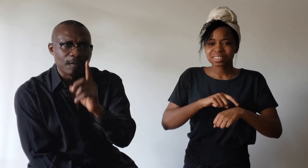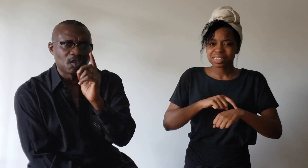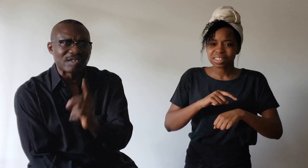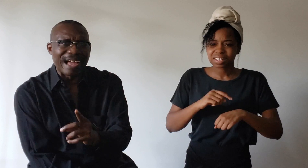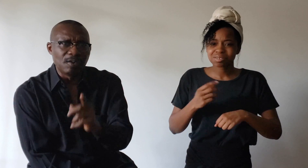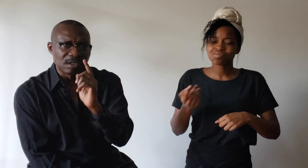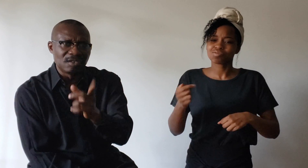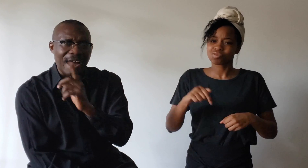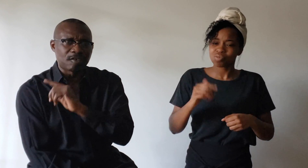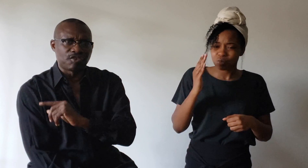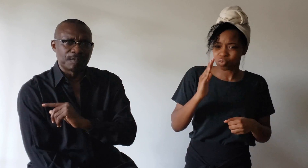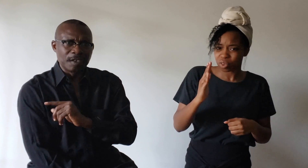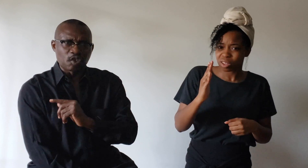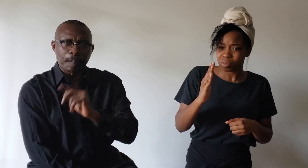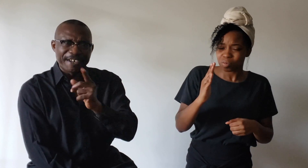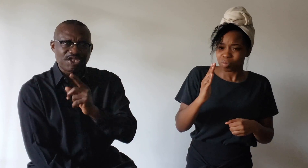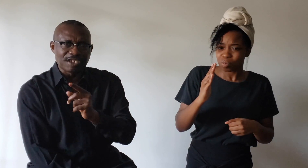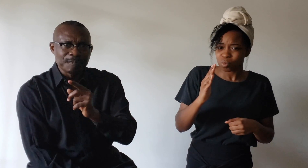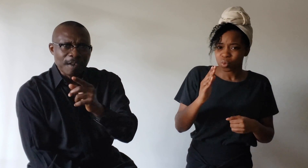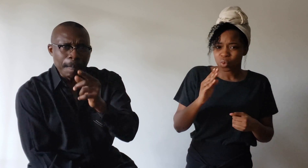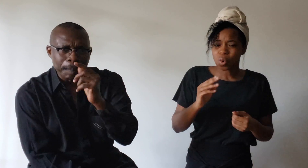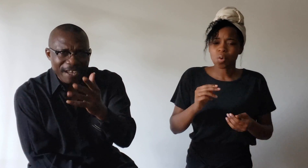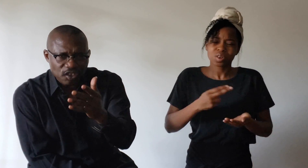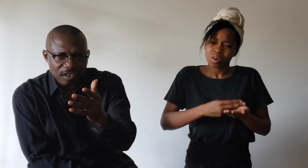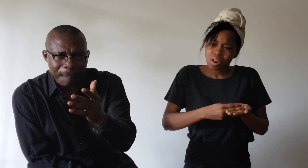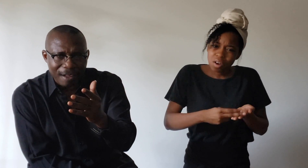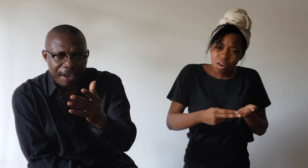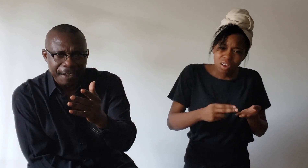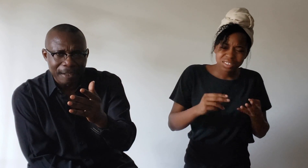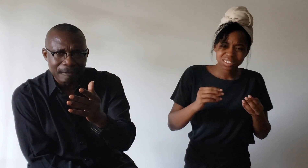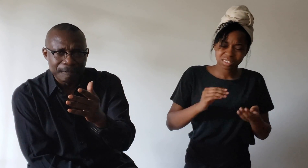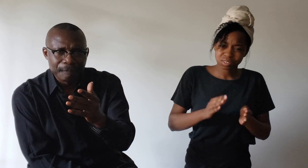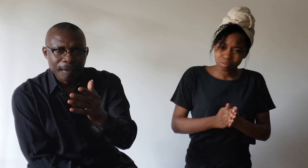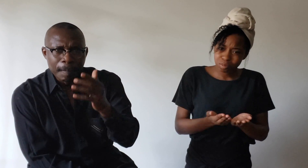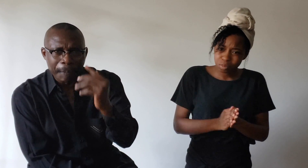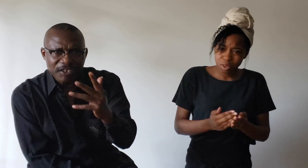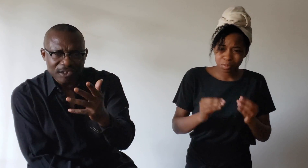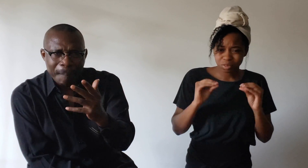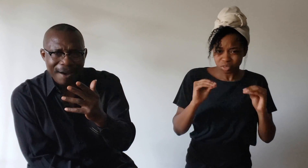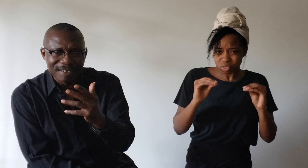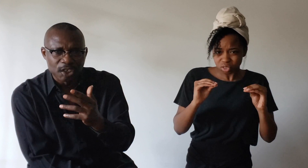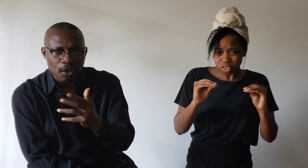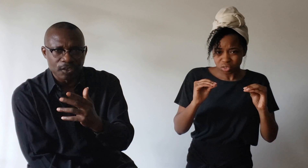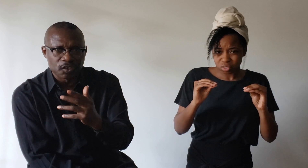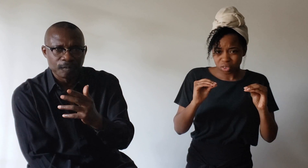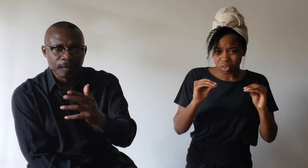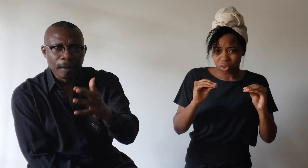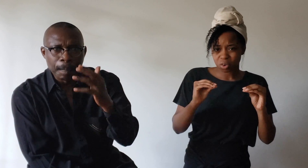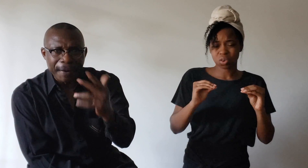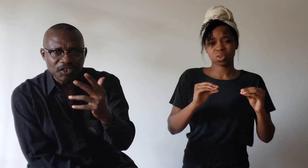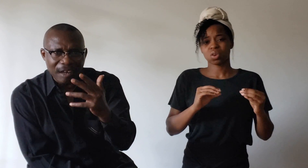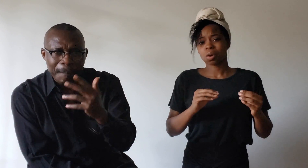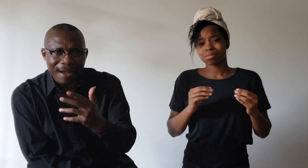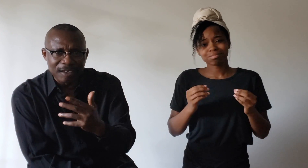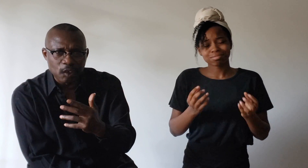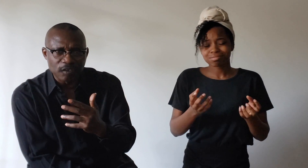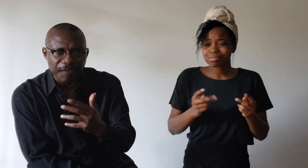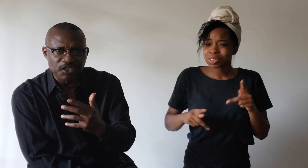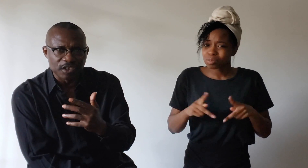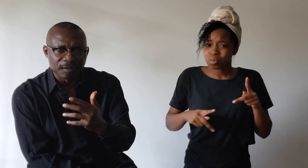sound doctrine. So, preacher, preach about hell. Preach about the cross. Preach about the crucifixion.